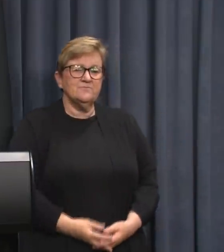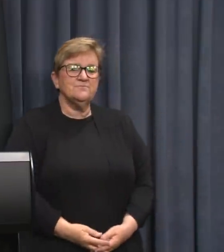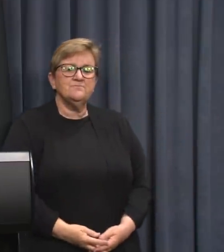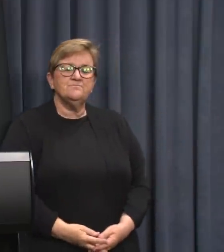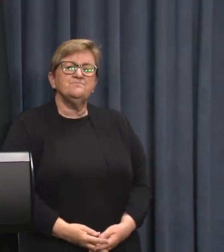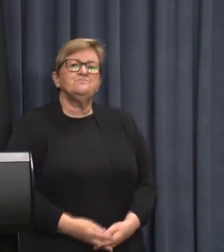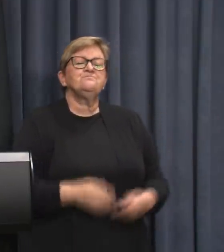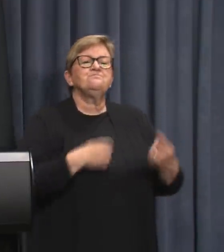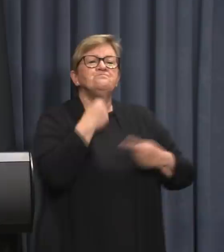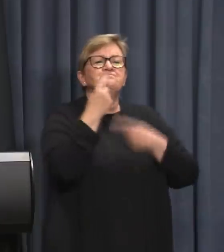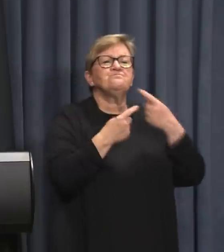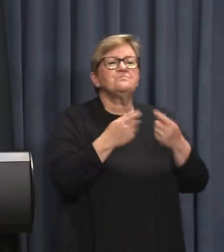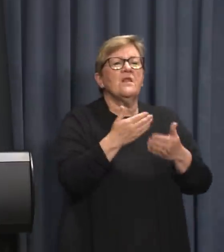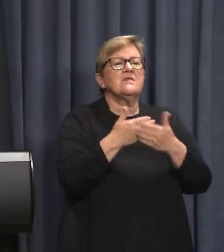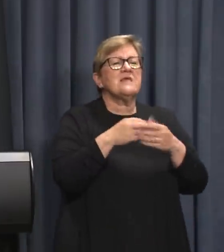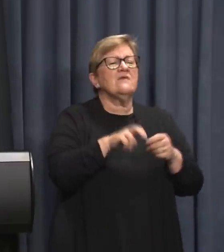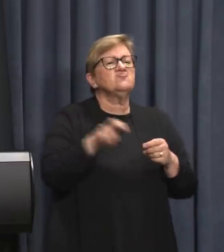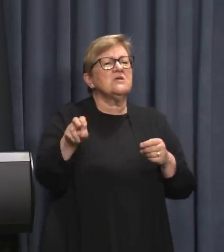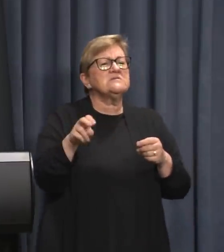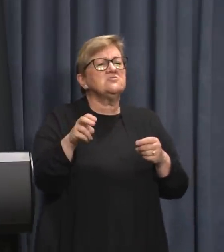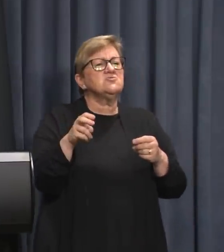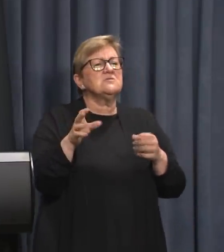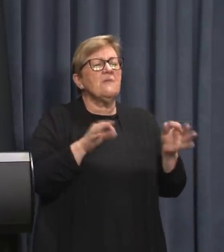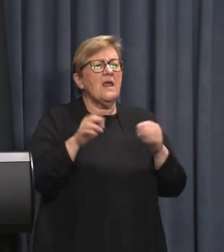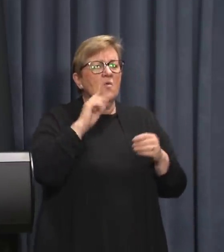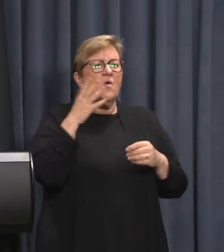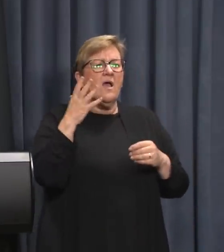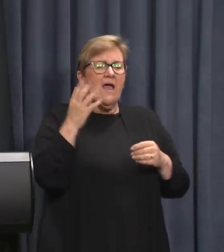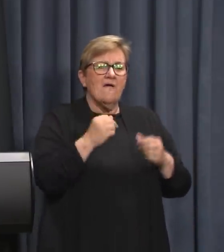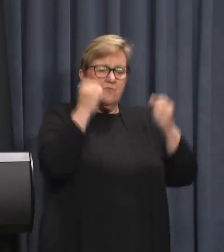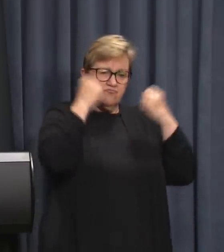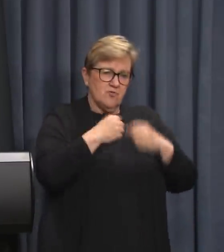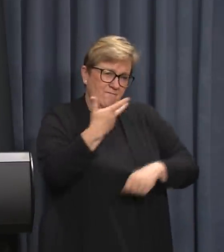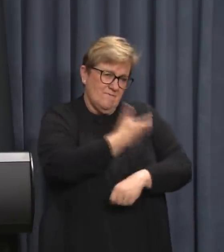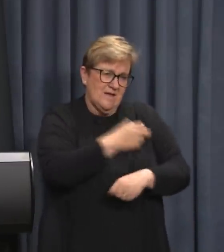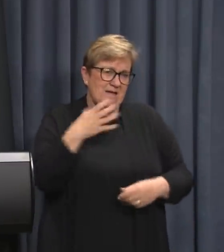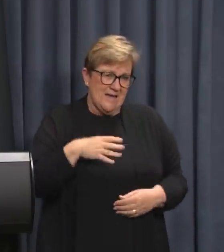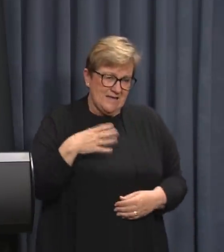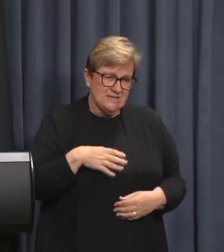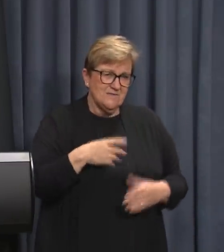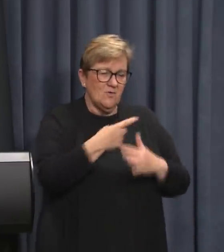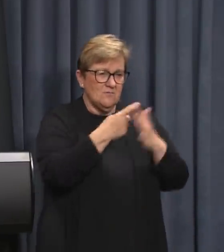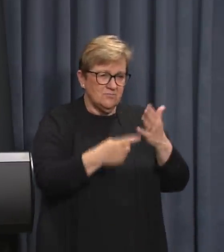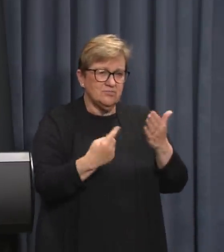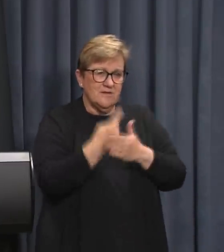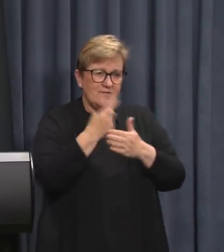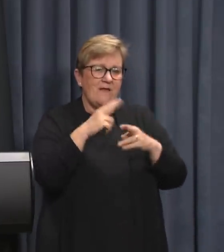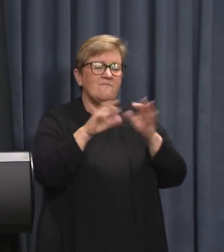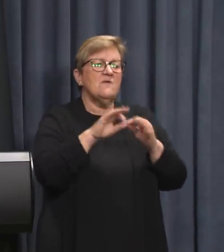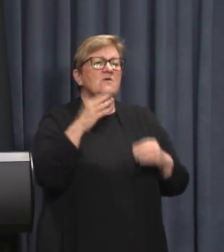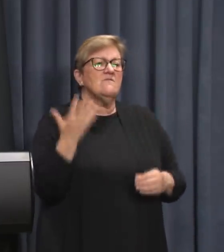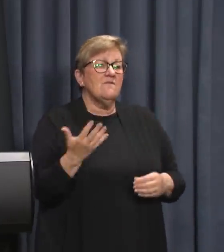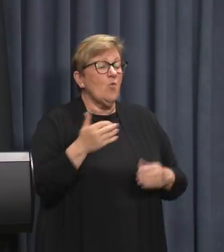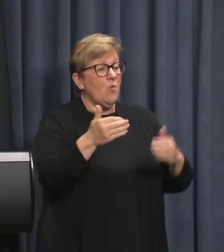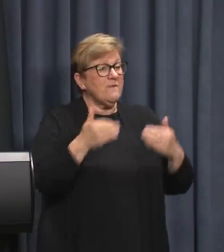As detailed in our safe transition plan we'll be introducing a proof of vaccination requirement for a range of venues and events by February 5